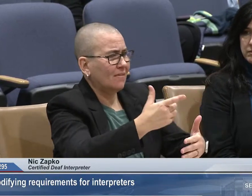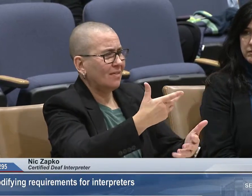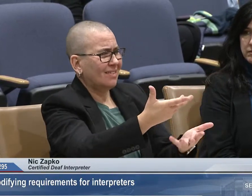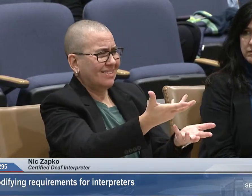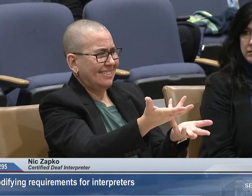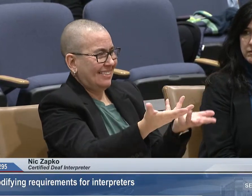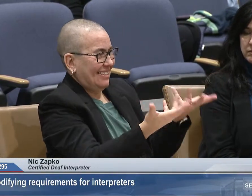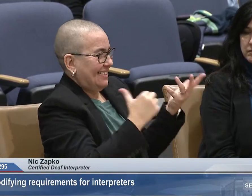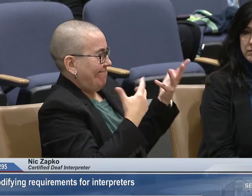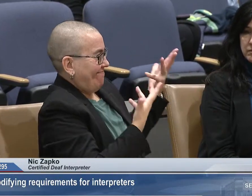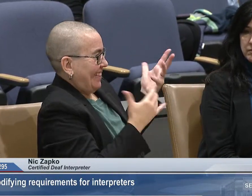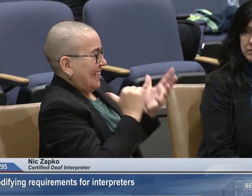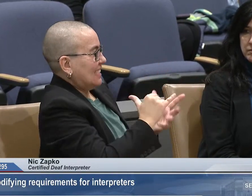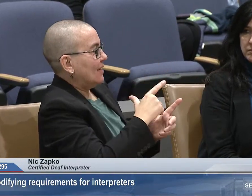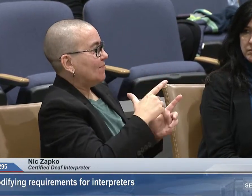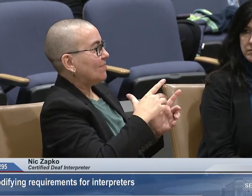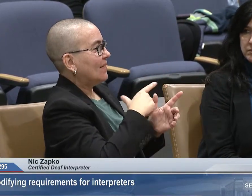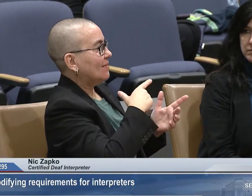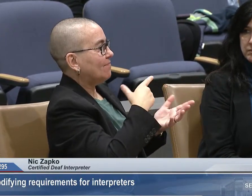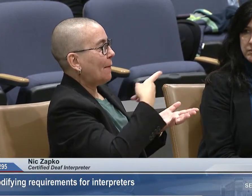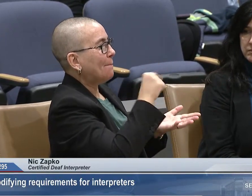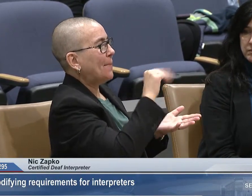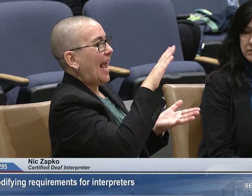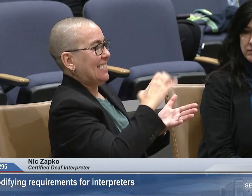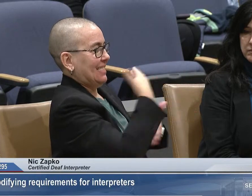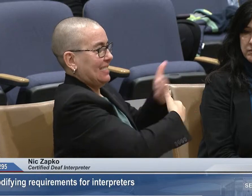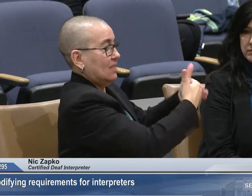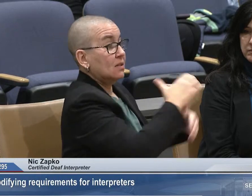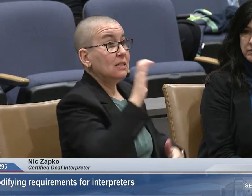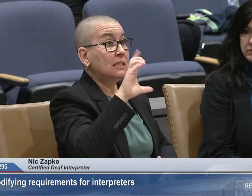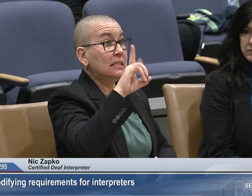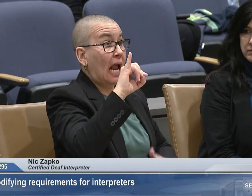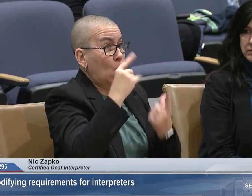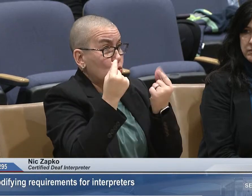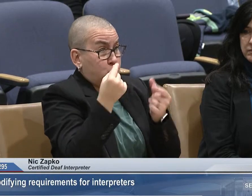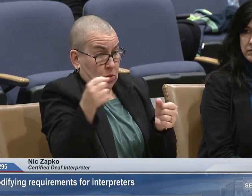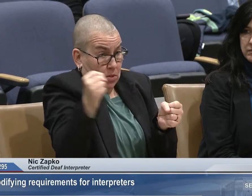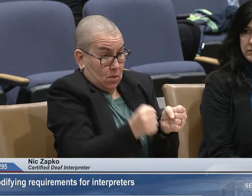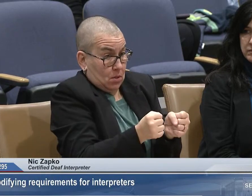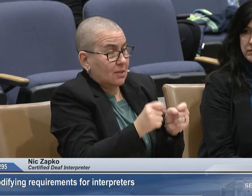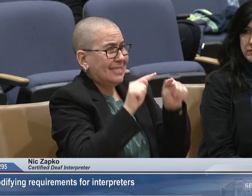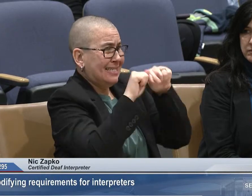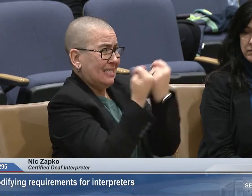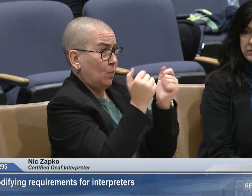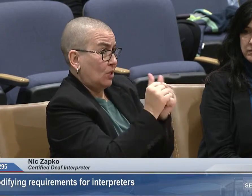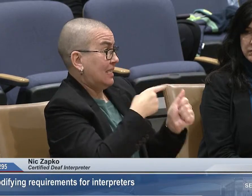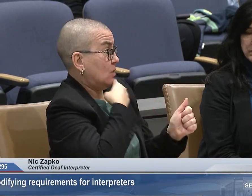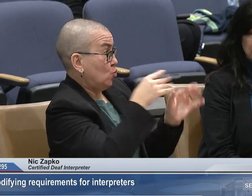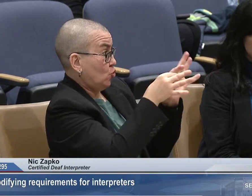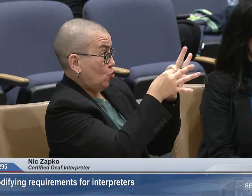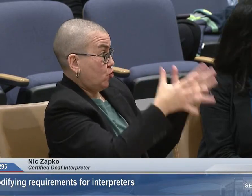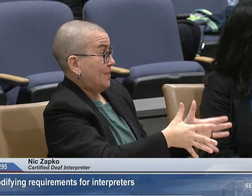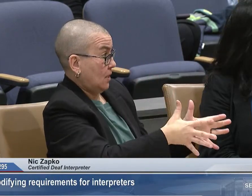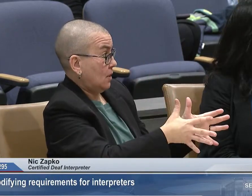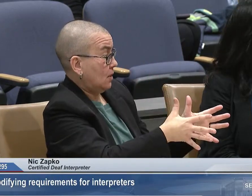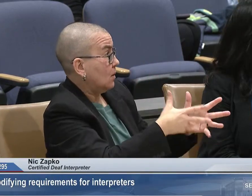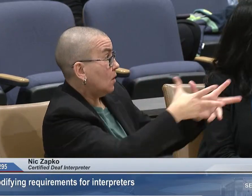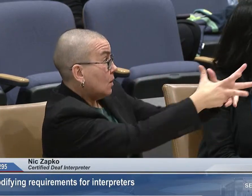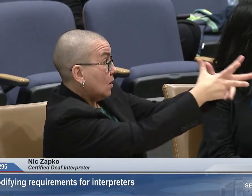plus five, and they're just trying to get that information across. With that pace, though, what would happen with the CDI is that you would